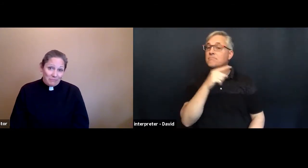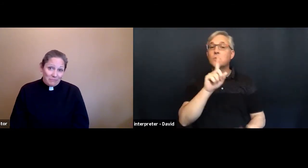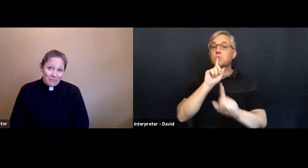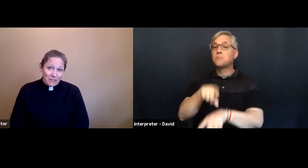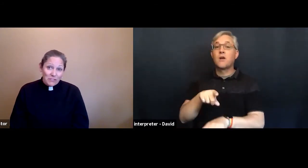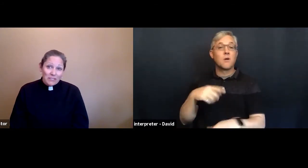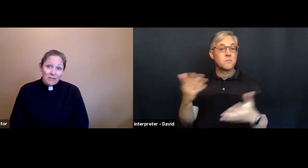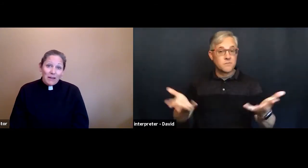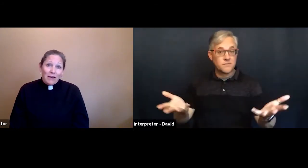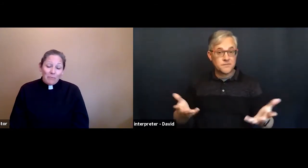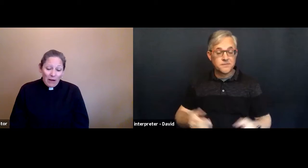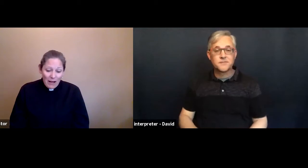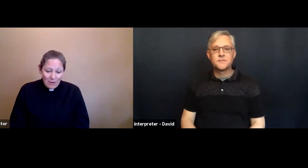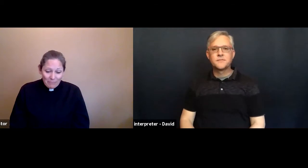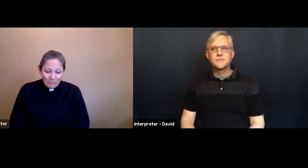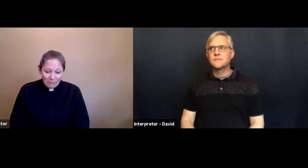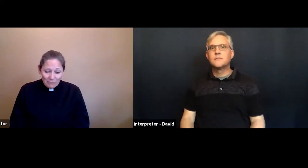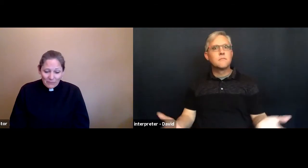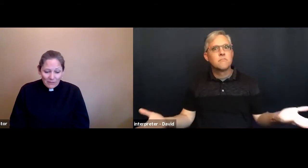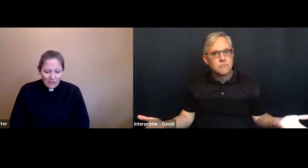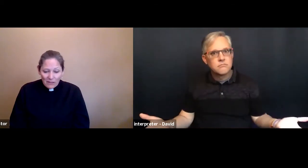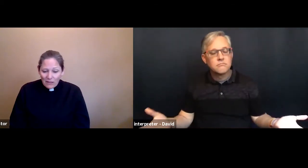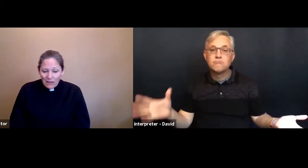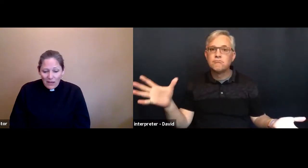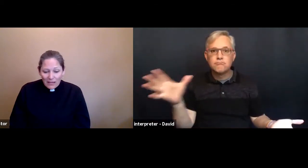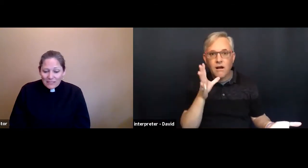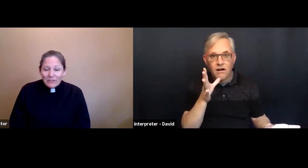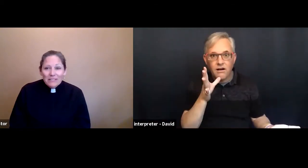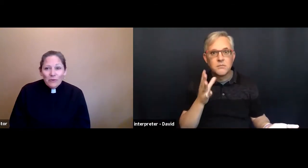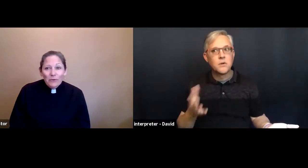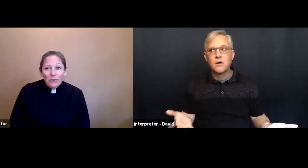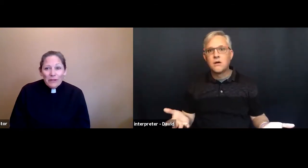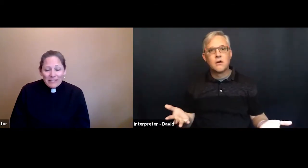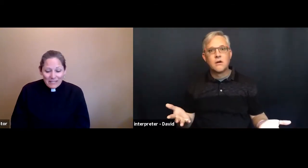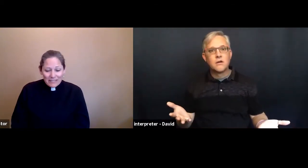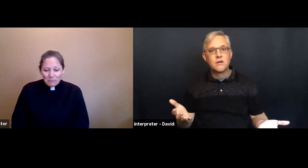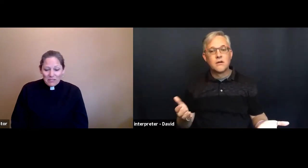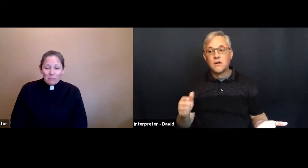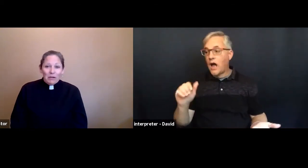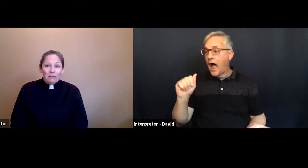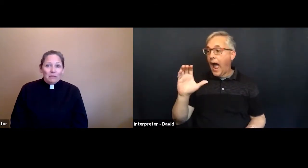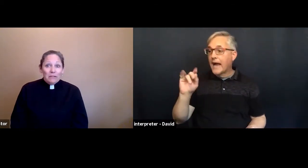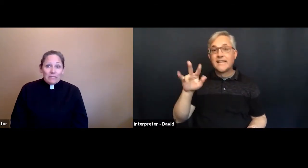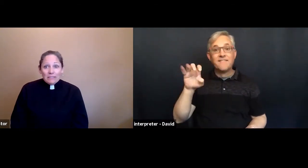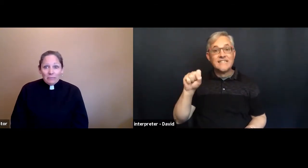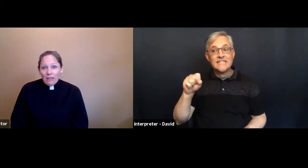She said, mom, activities don't always need to be about learning something.